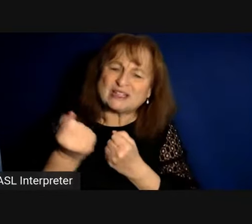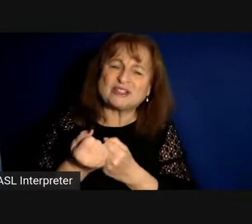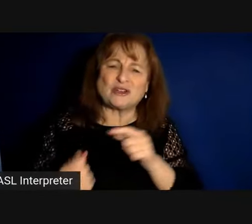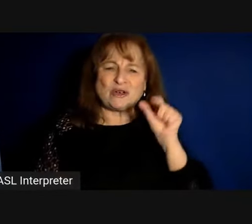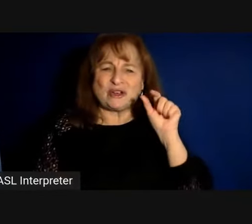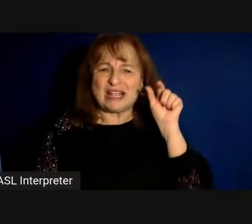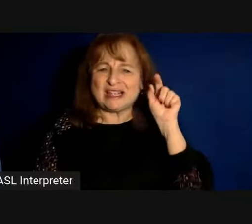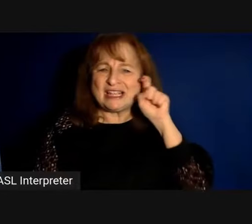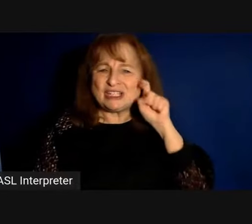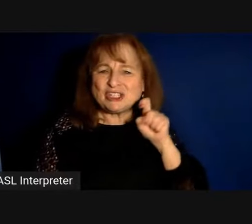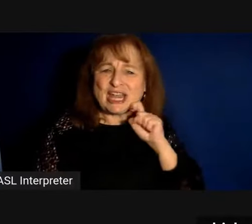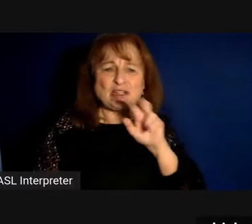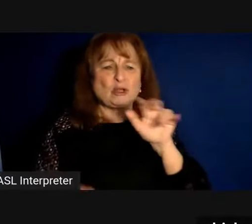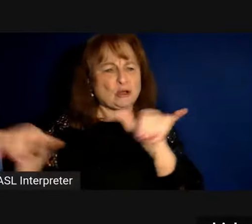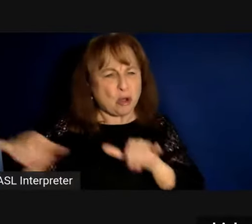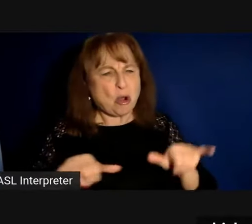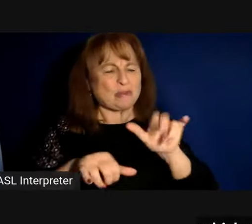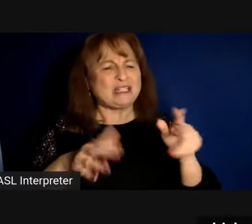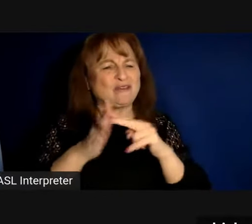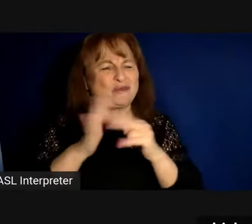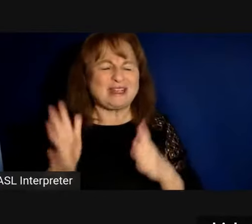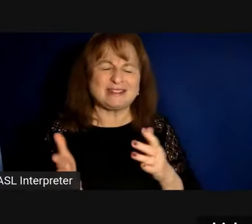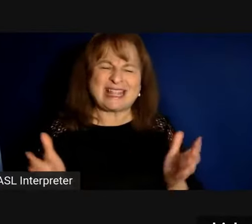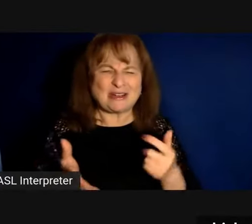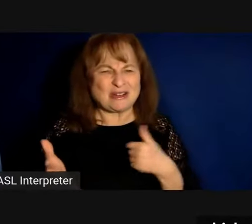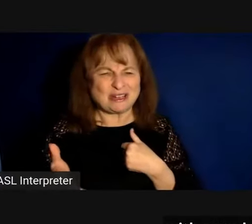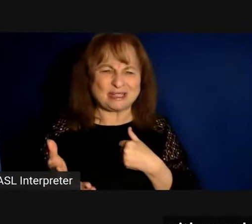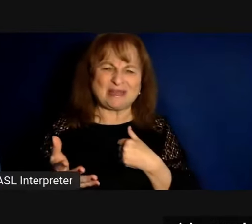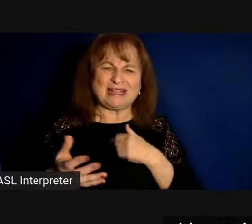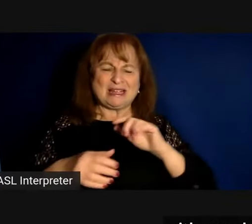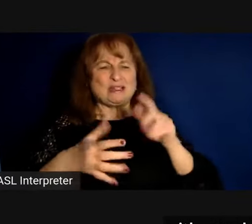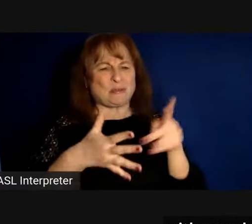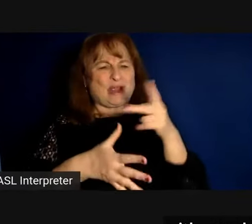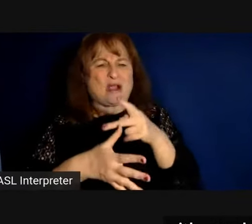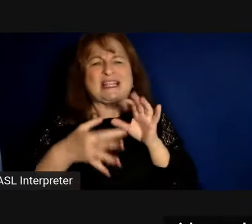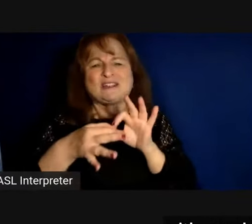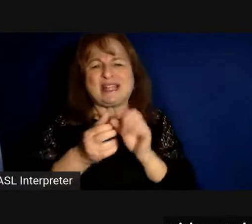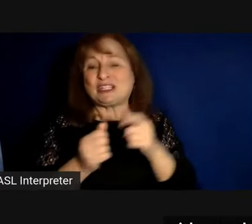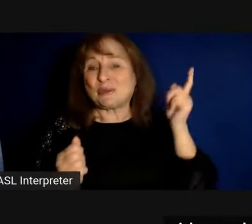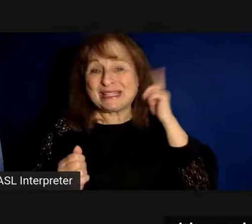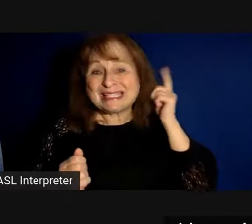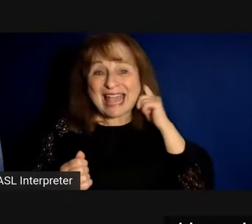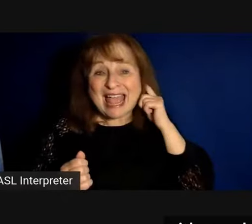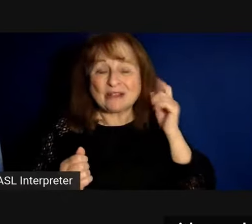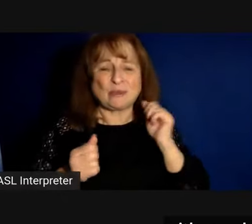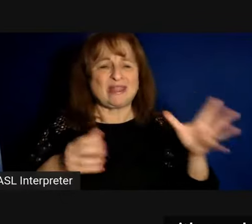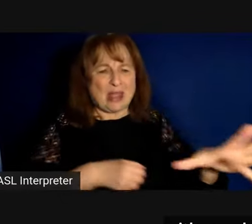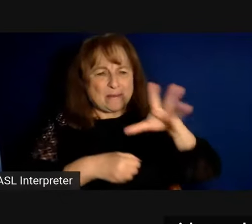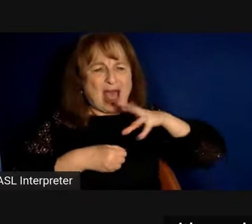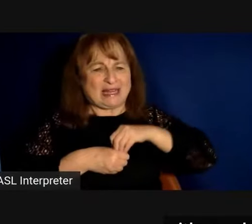normative readers which encouraged me to prioritize a relationship with sound and with embodiment